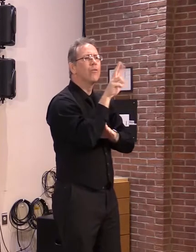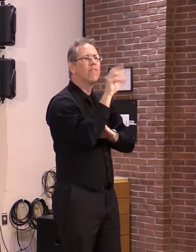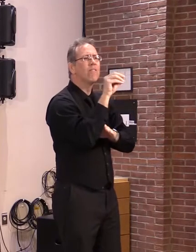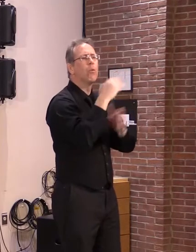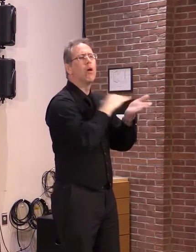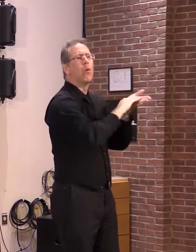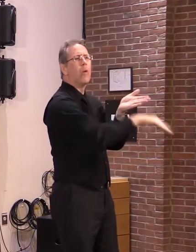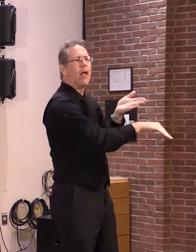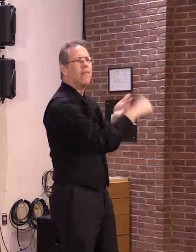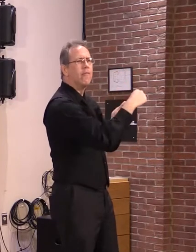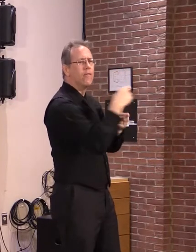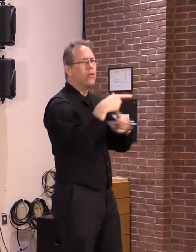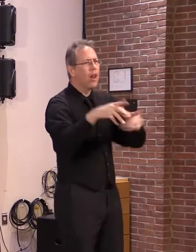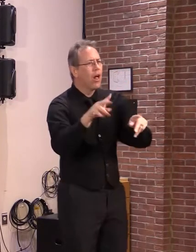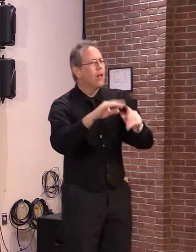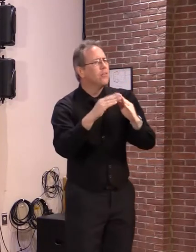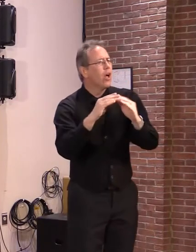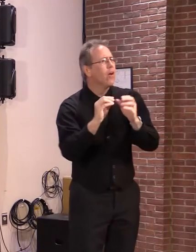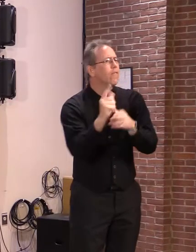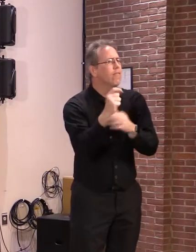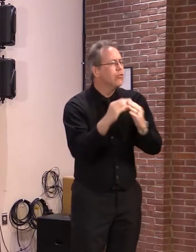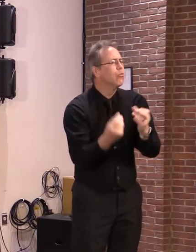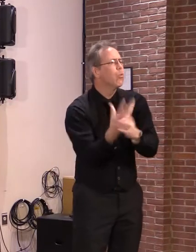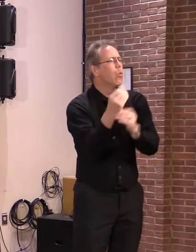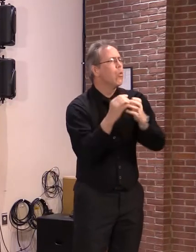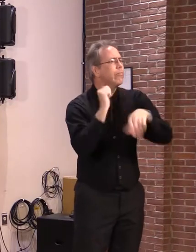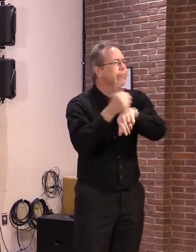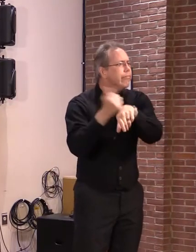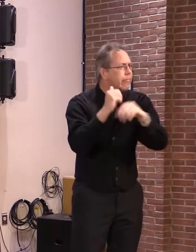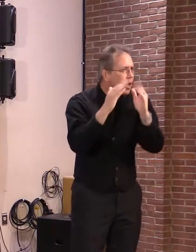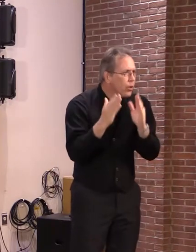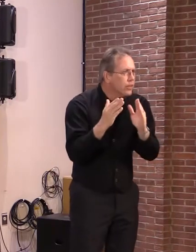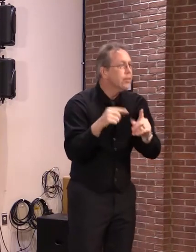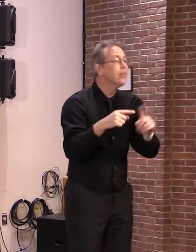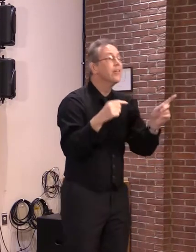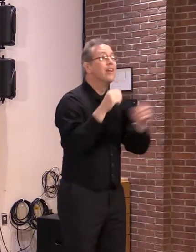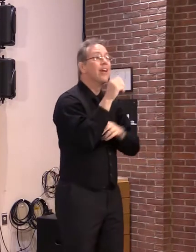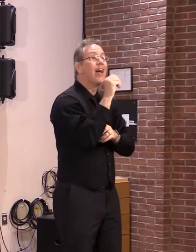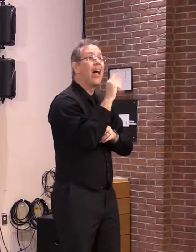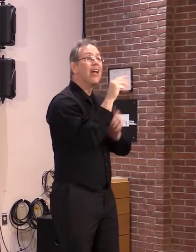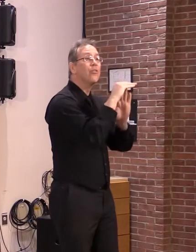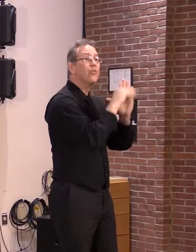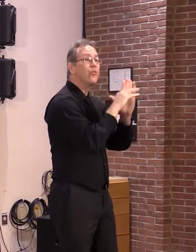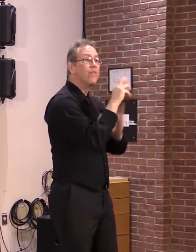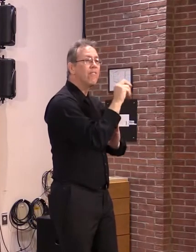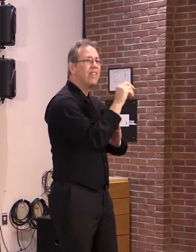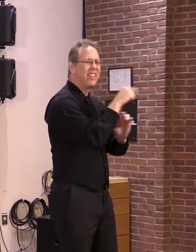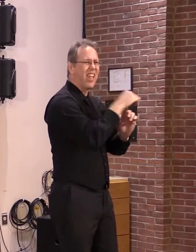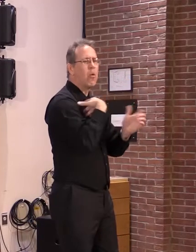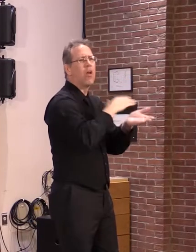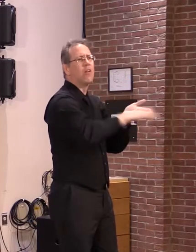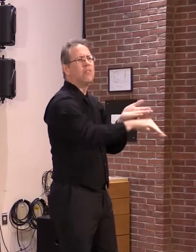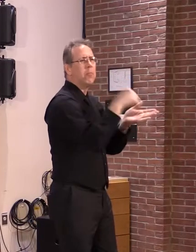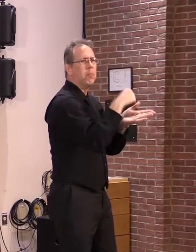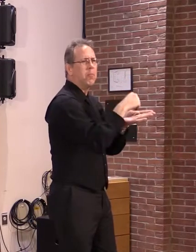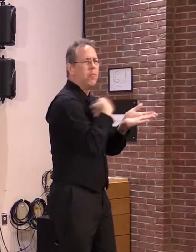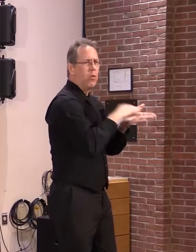from Act 250. That proposal actually passed the House in 2020,